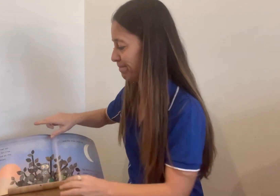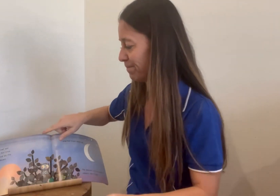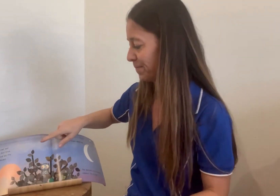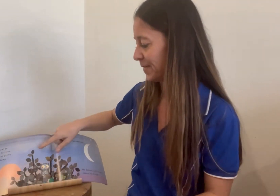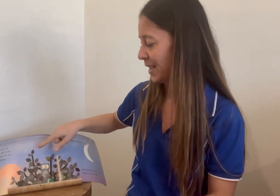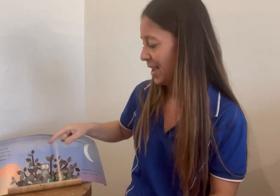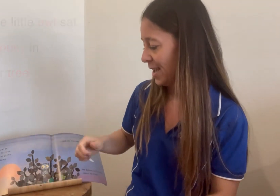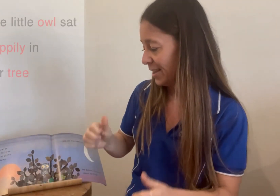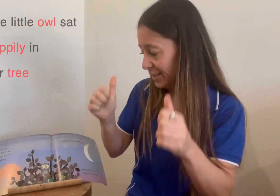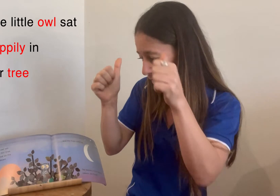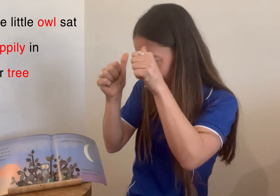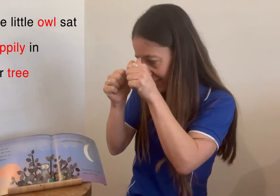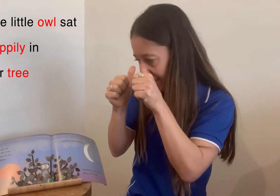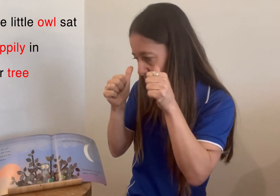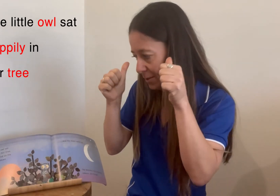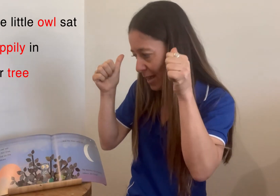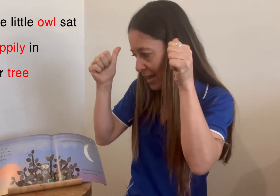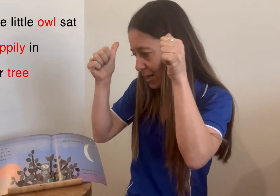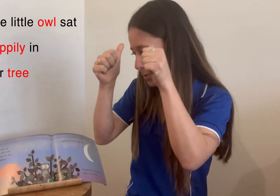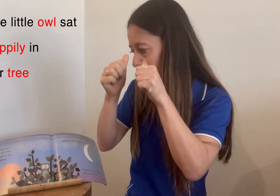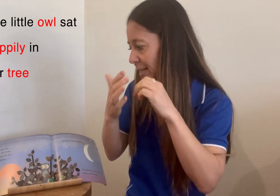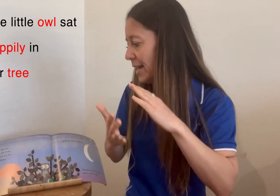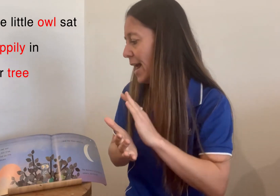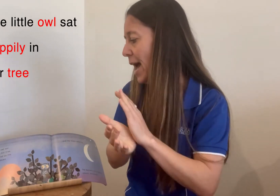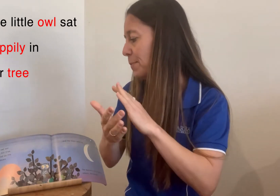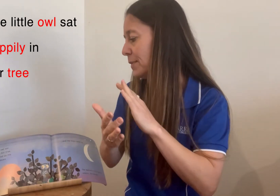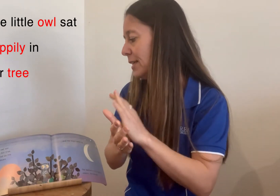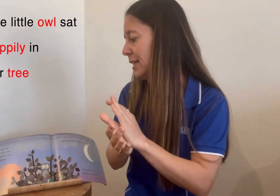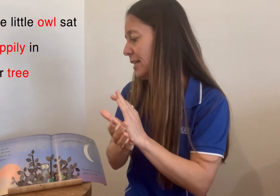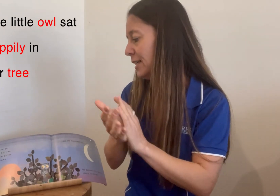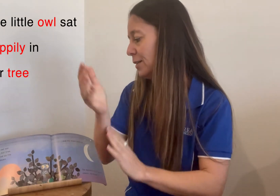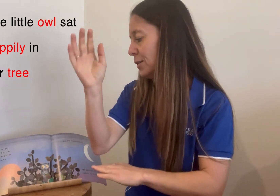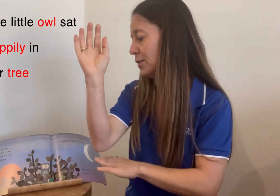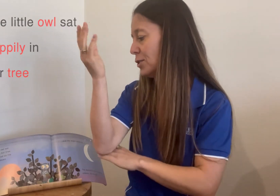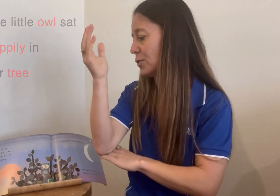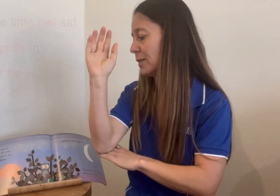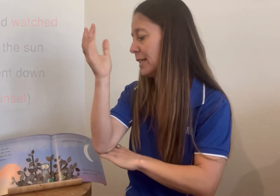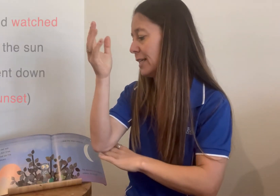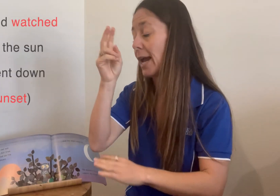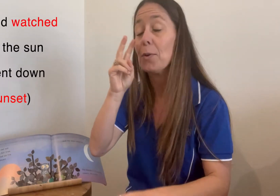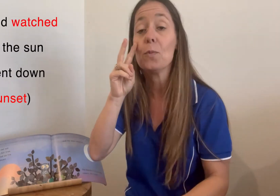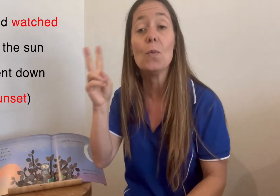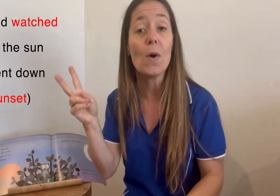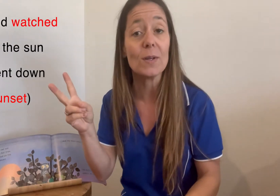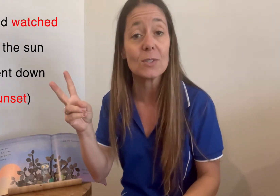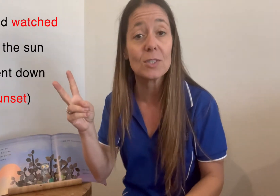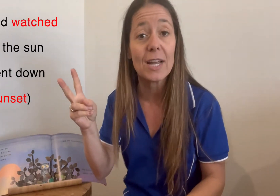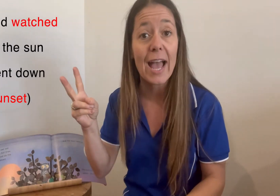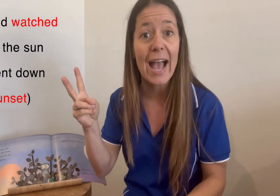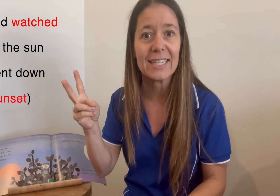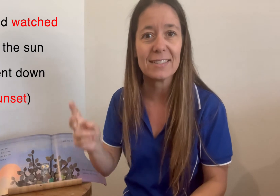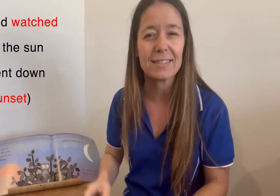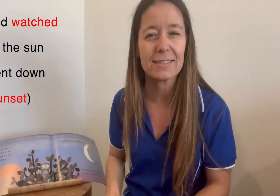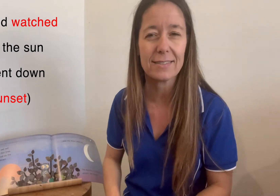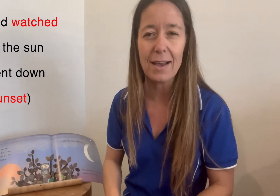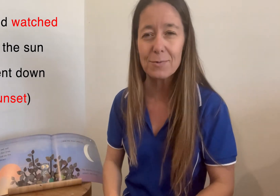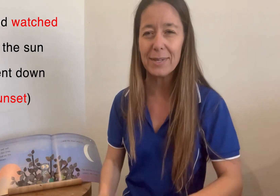The little owl sat happily in her tree, and watched as the sun went